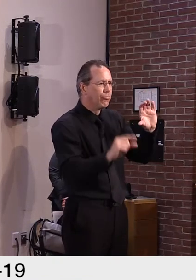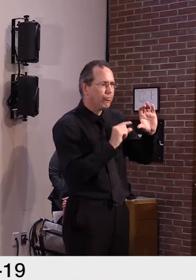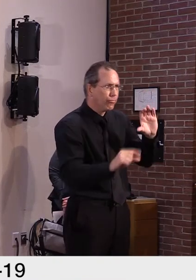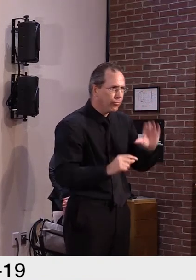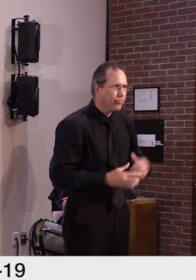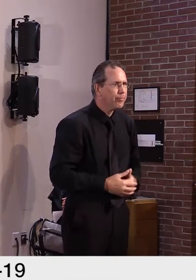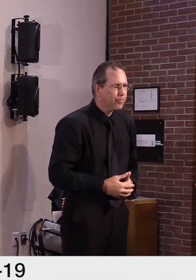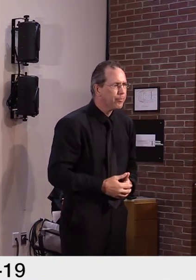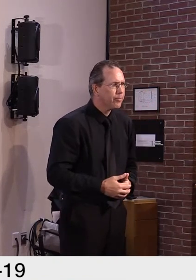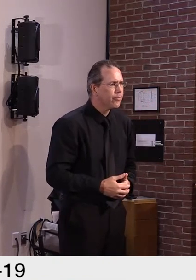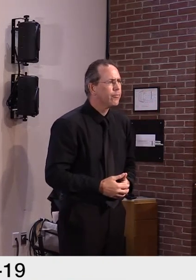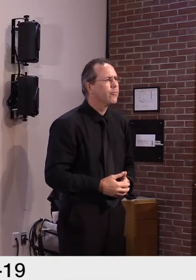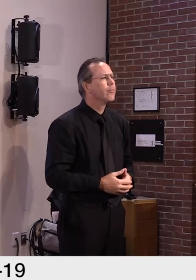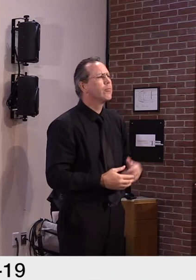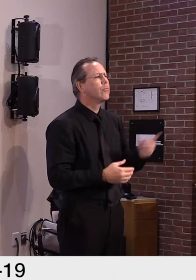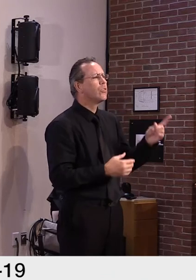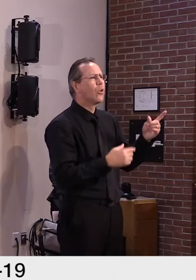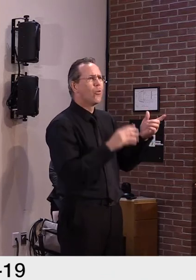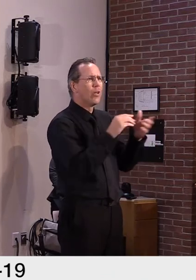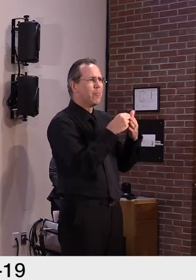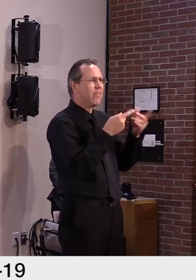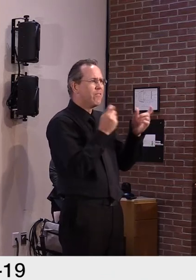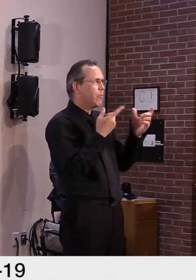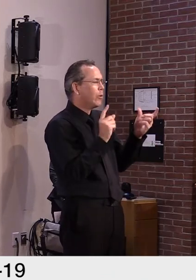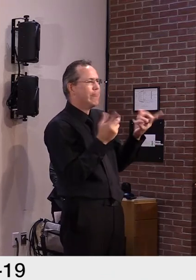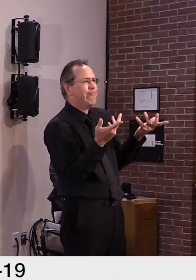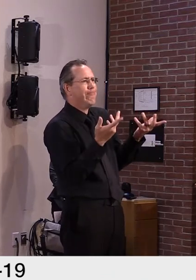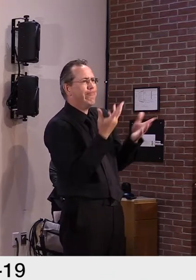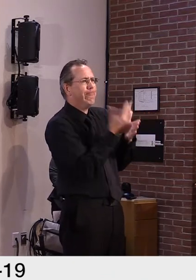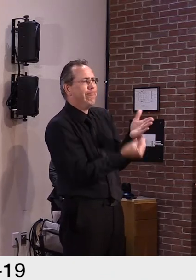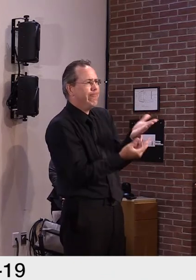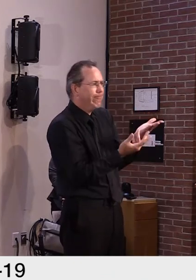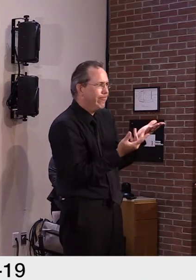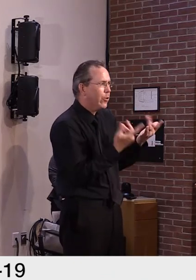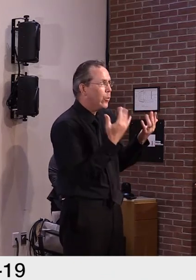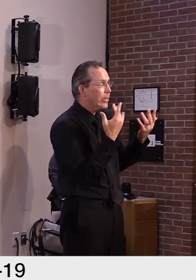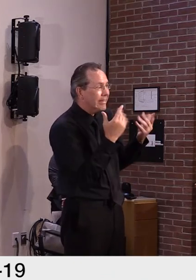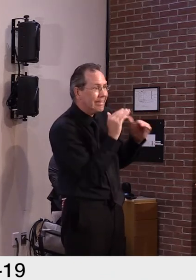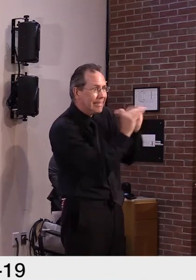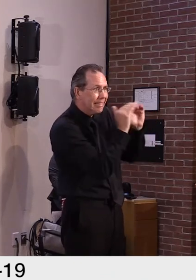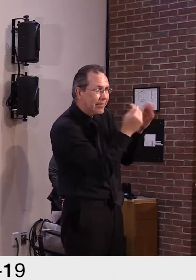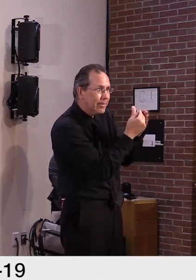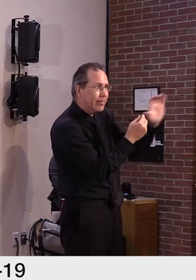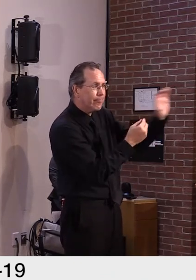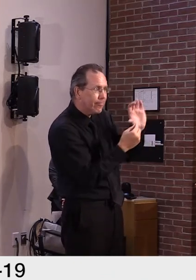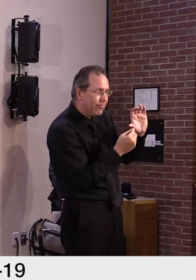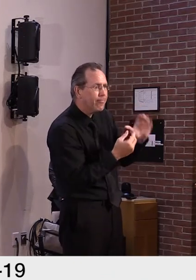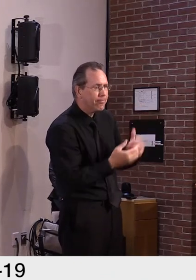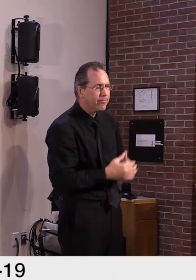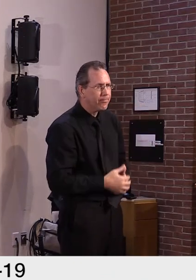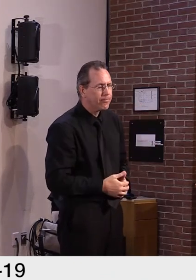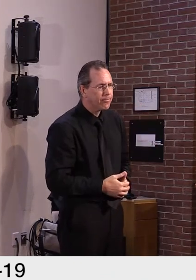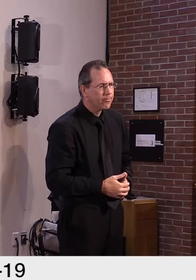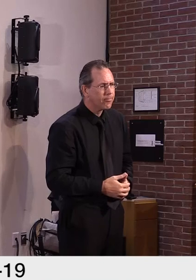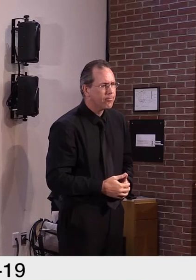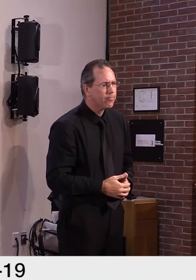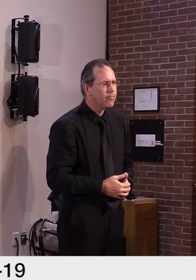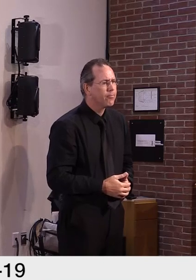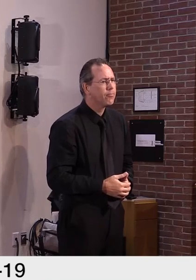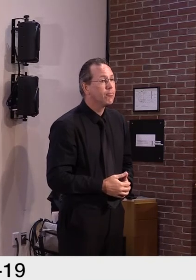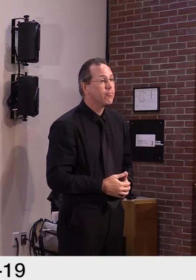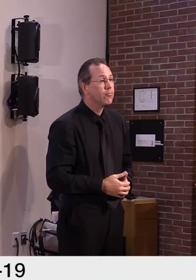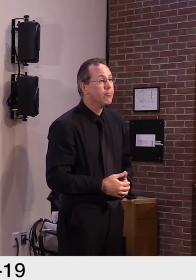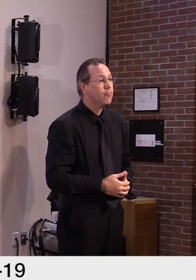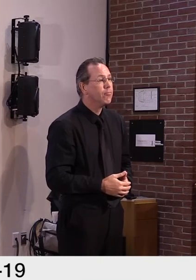And so we'll continue to work with them. Uh, and hopefully instead of the Rural Electrification Act, uh, it will be